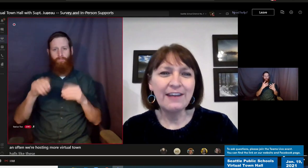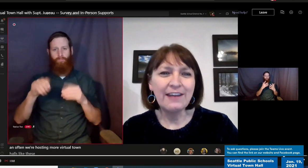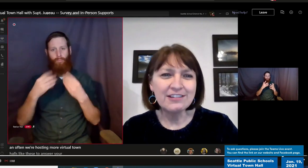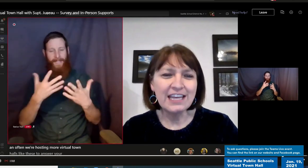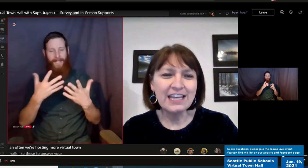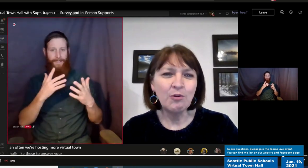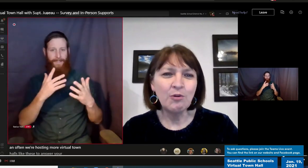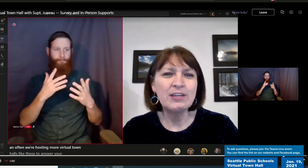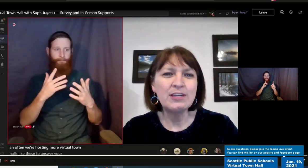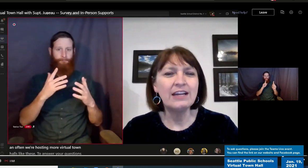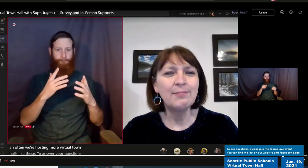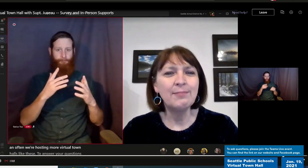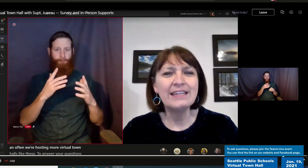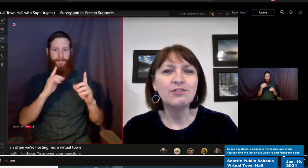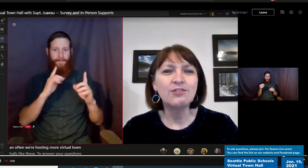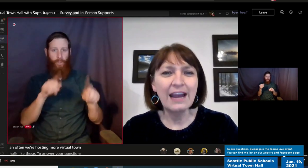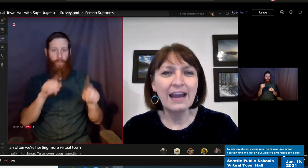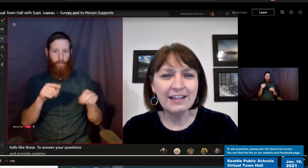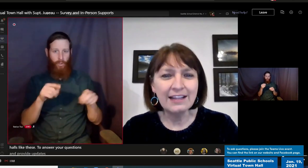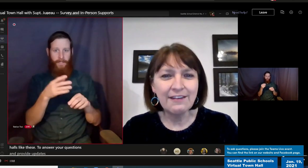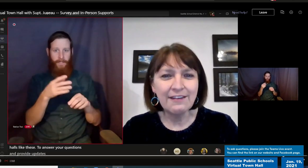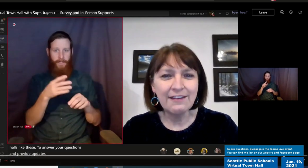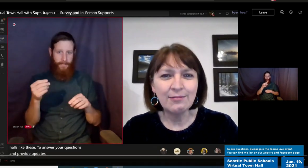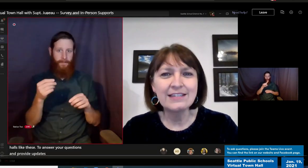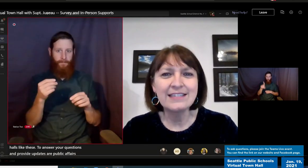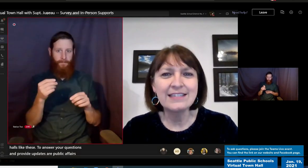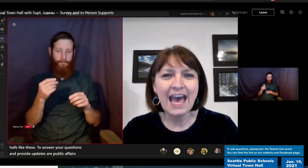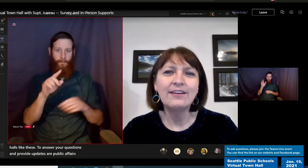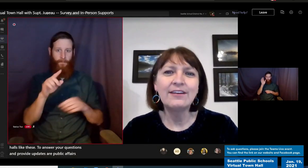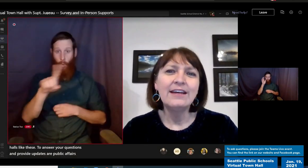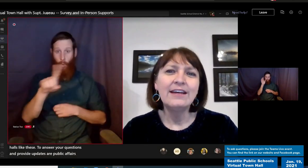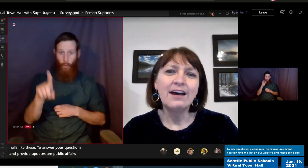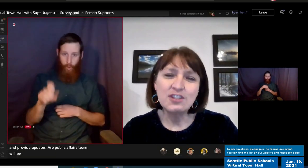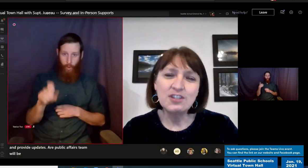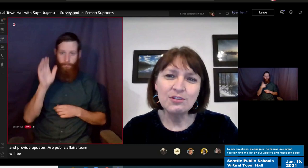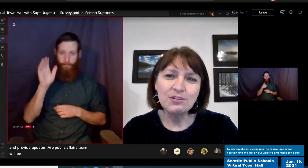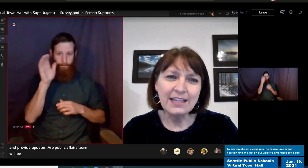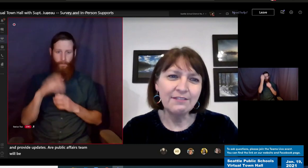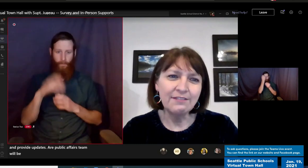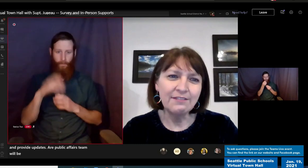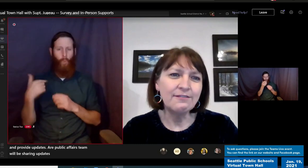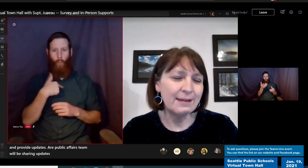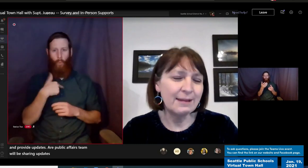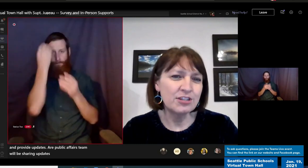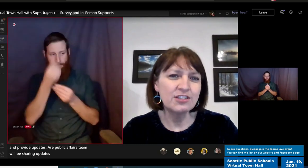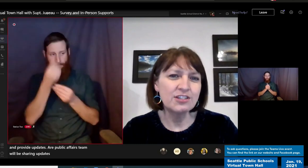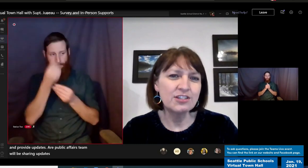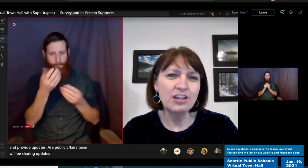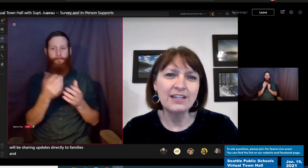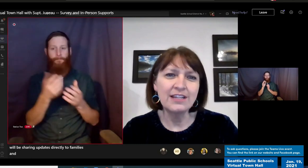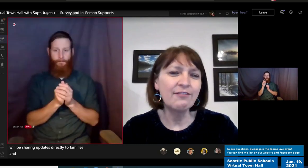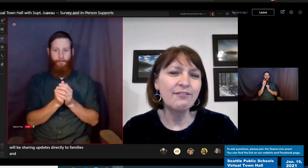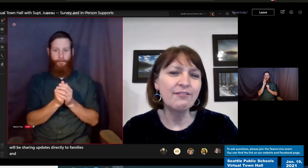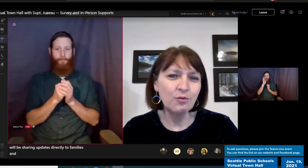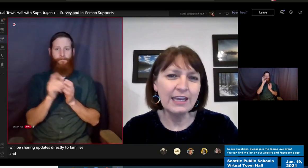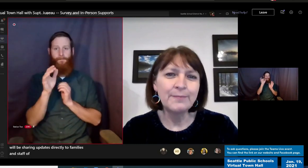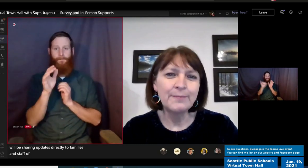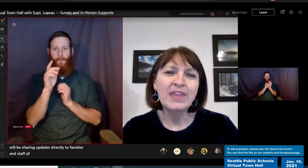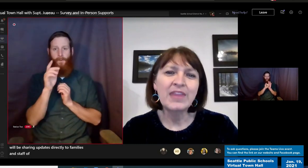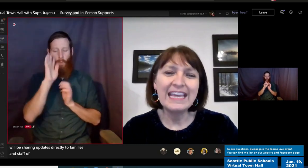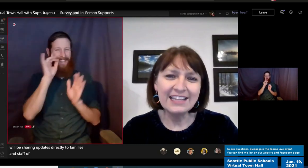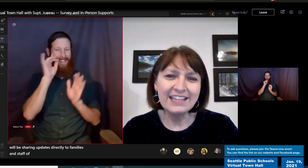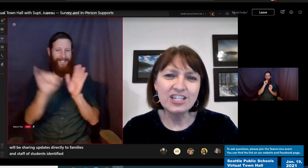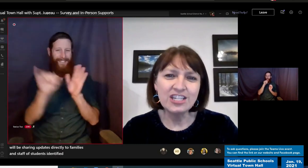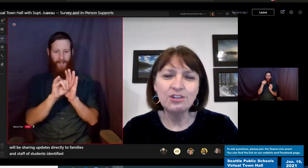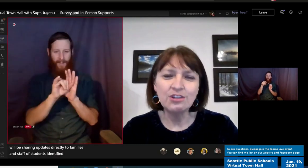team will be sharing updates directly to families and staff of students identified for in-person instruction every other week, in